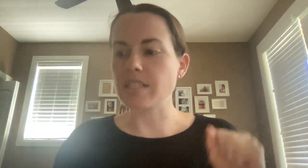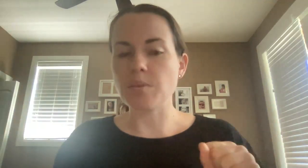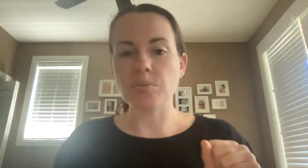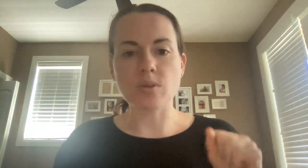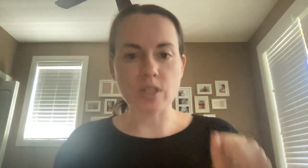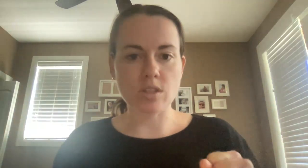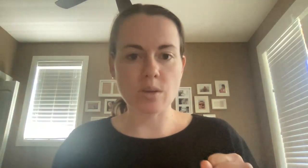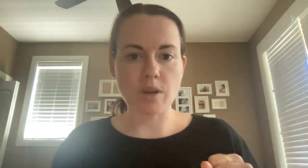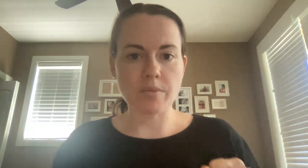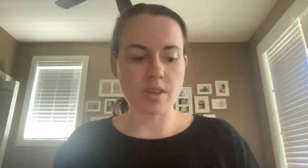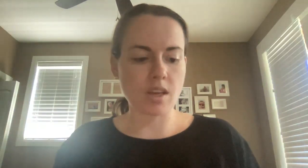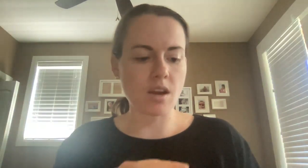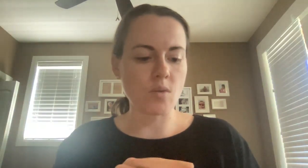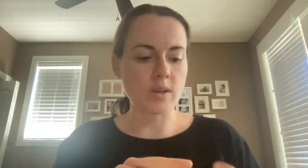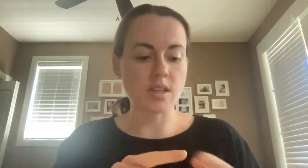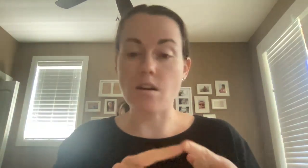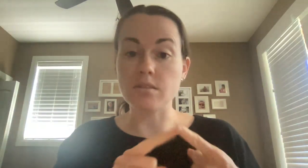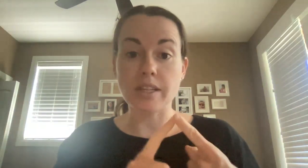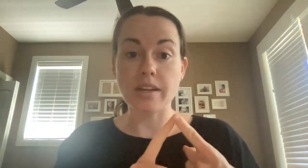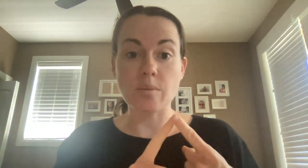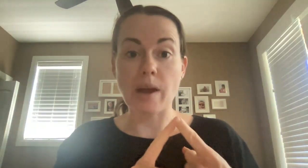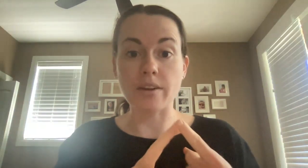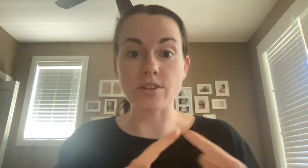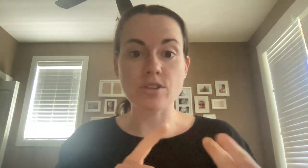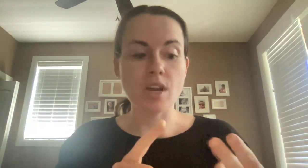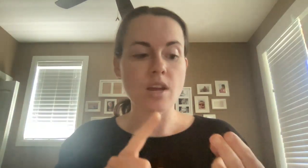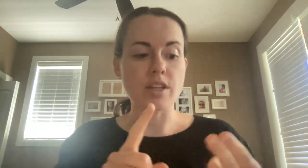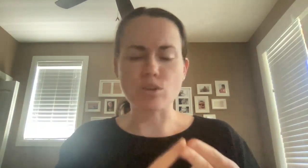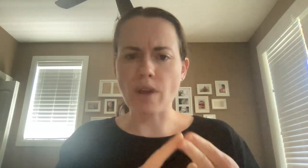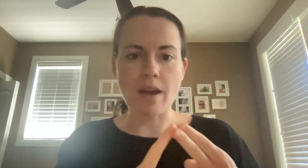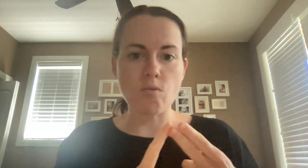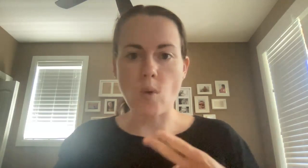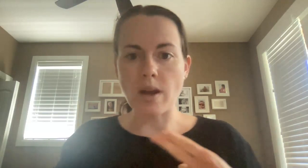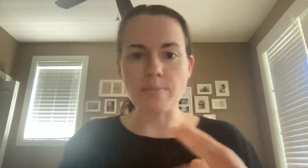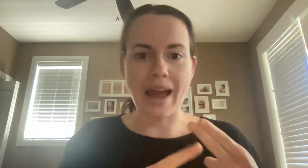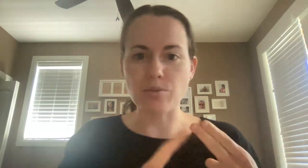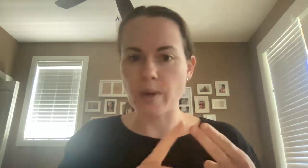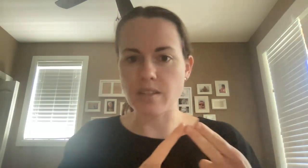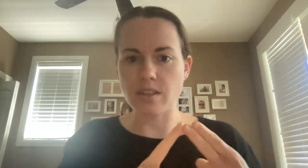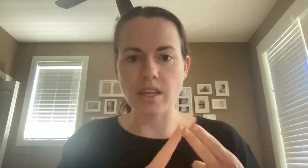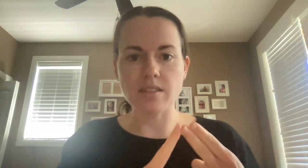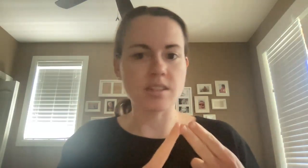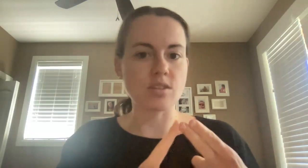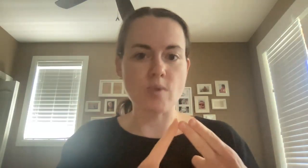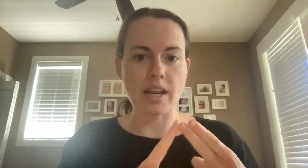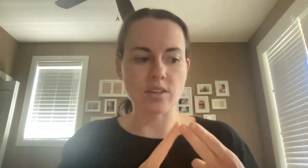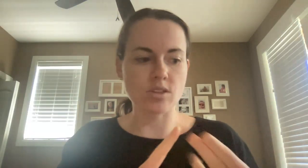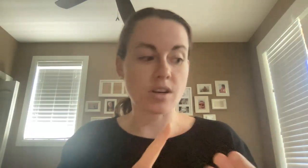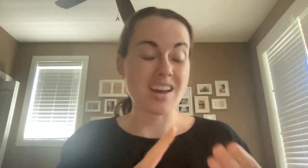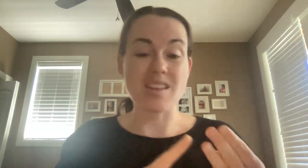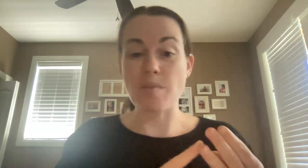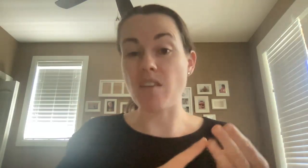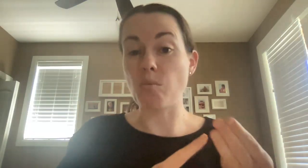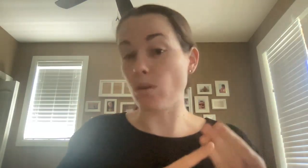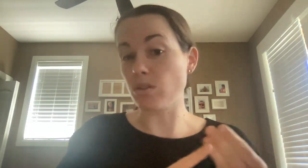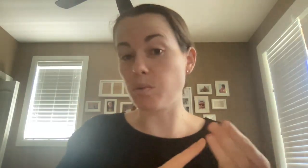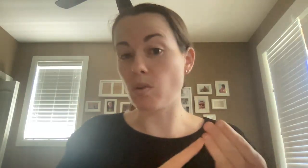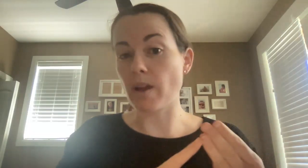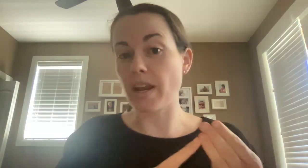example, questions at primary thinking are ones that aren't linear patterns. They don't have one pathway to get to the right answer. They may have multiple right